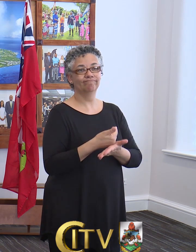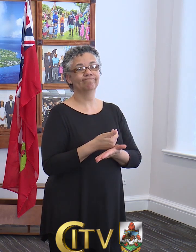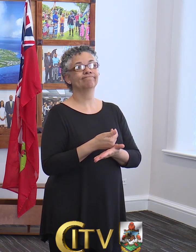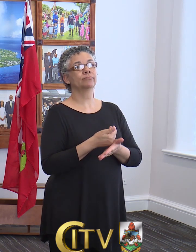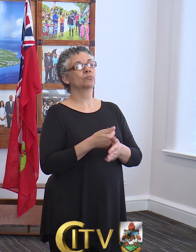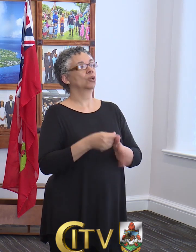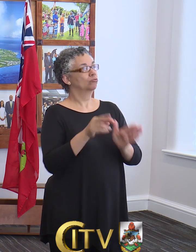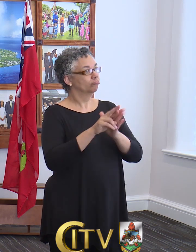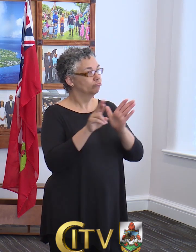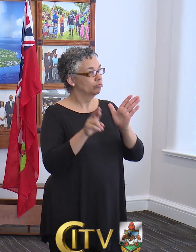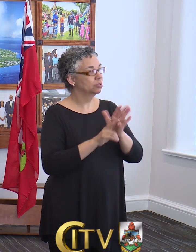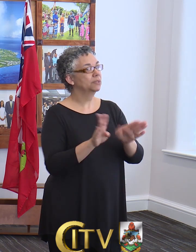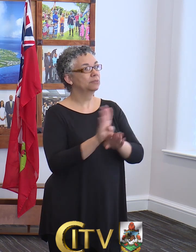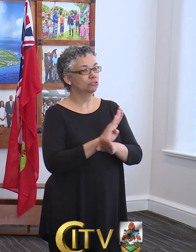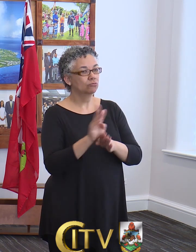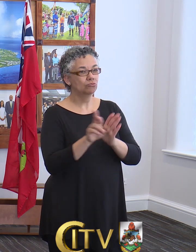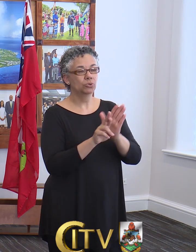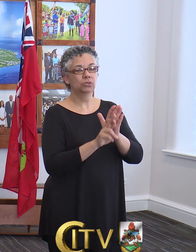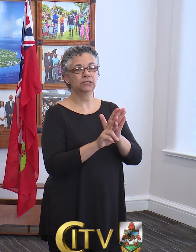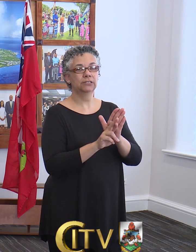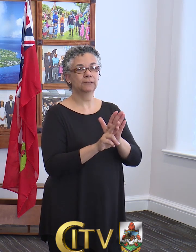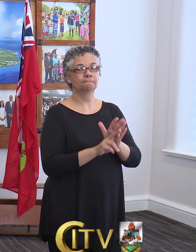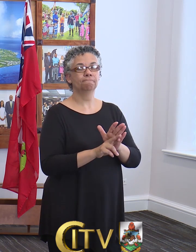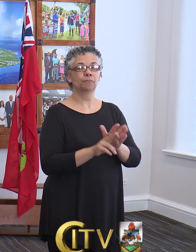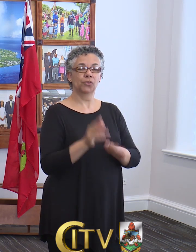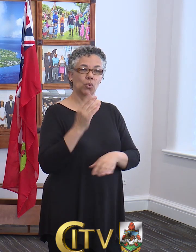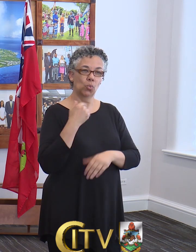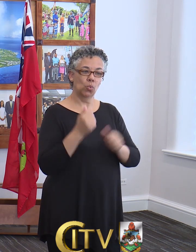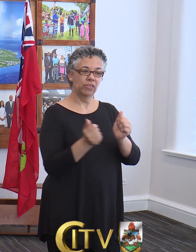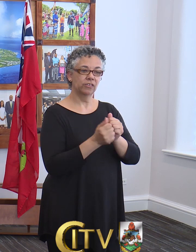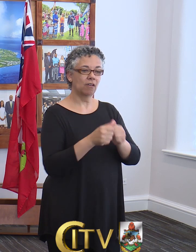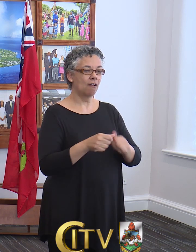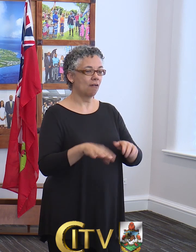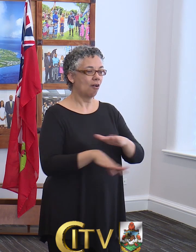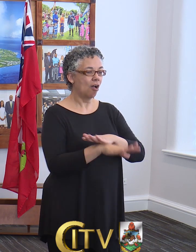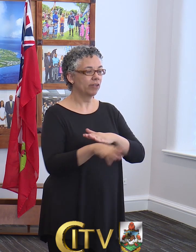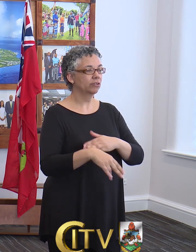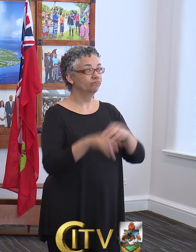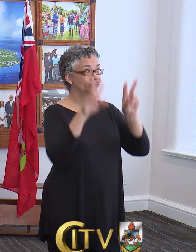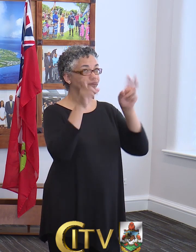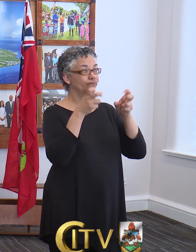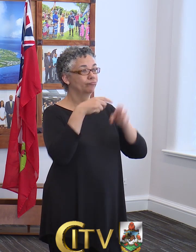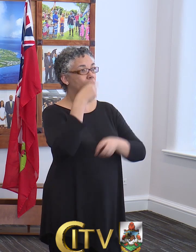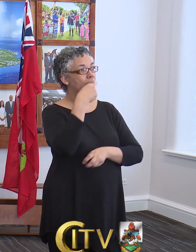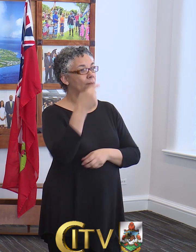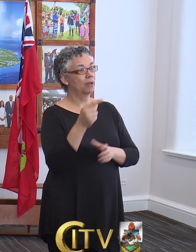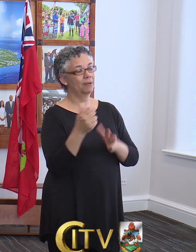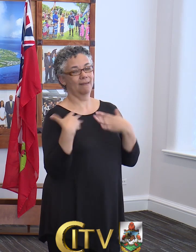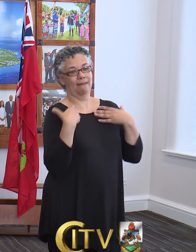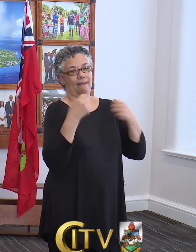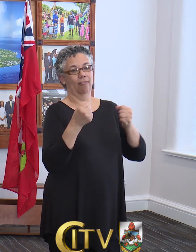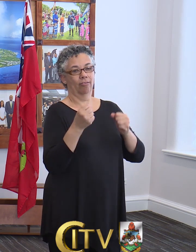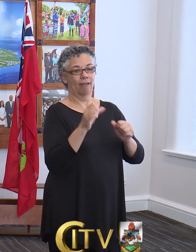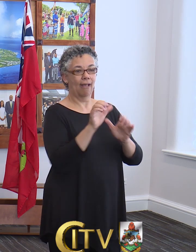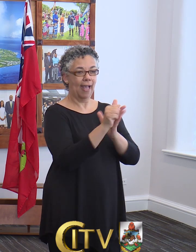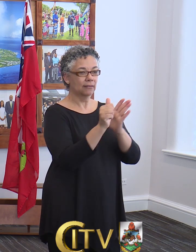coming into place and which will be enforceable underneath the Public Health Act, underneath the name of the Minister of Health.